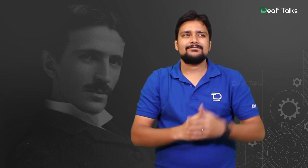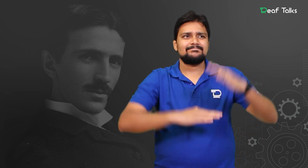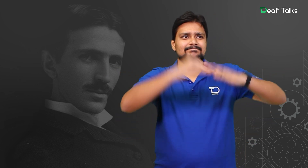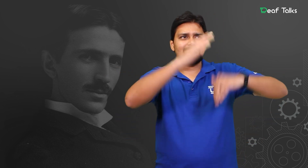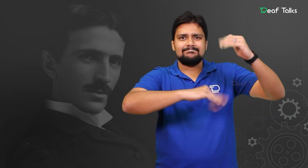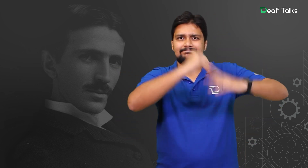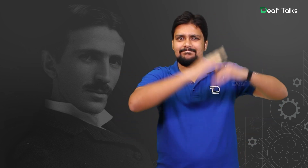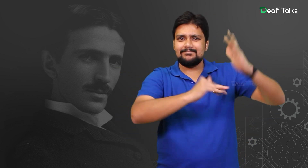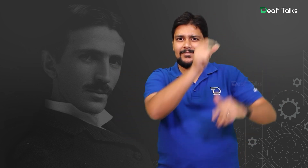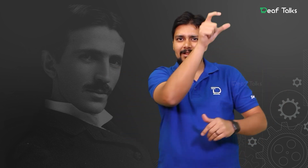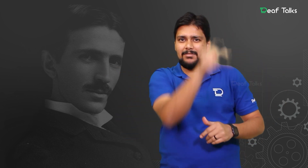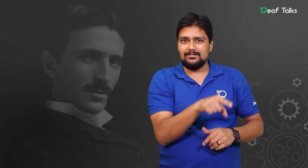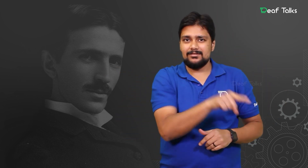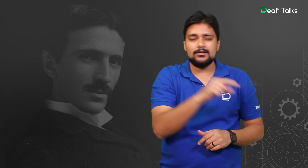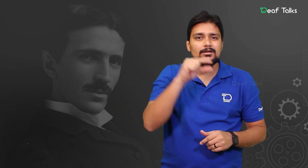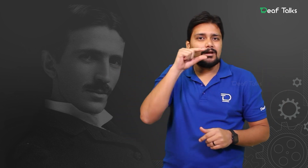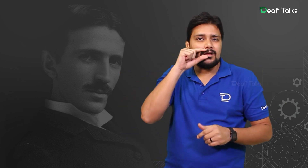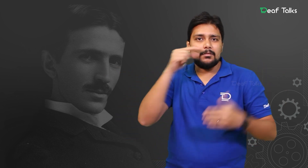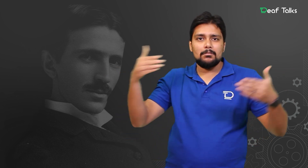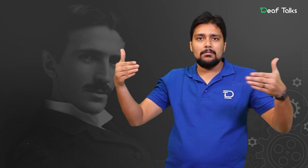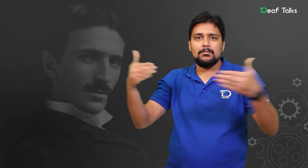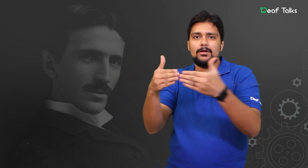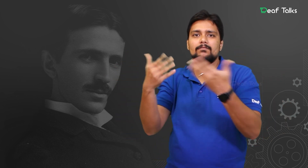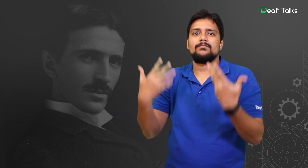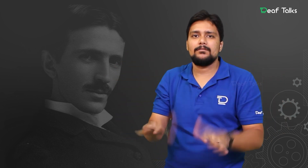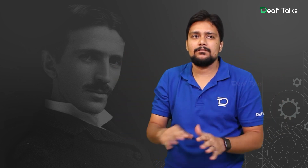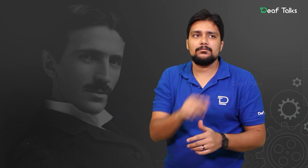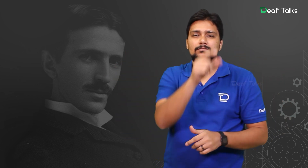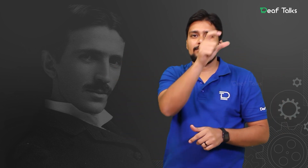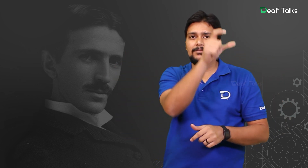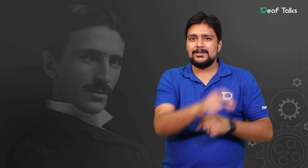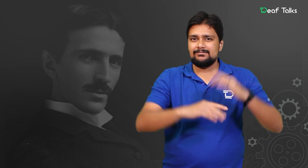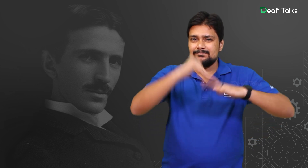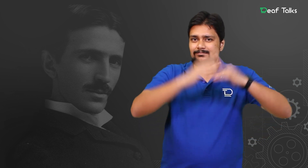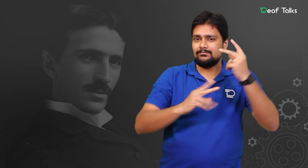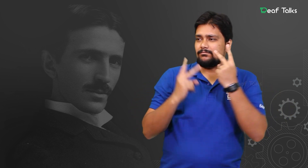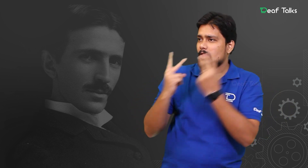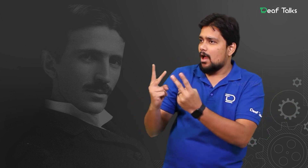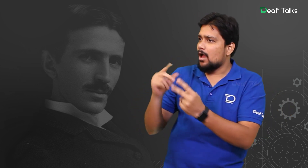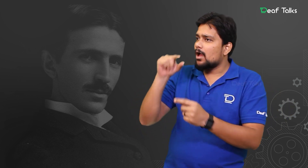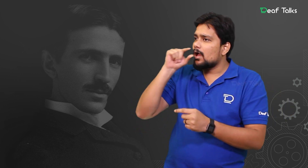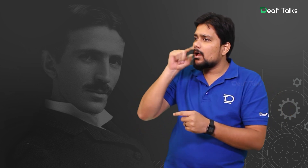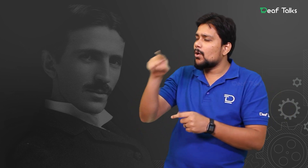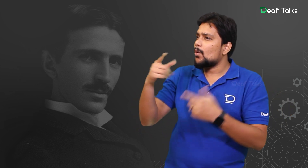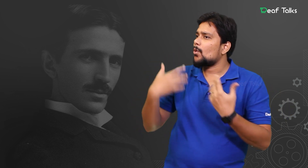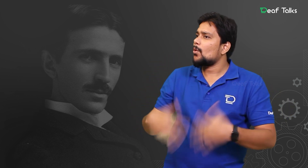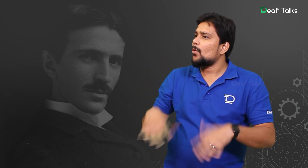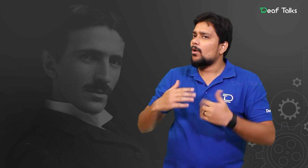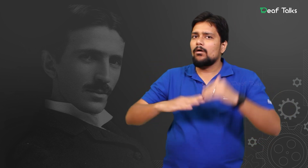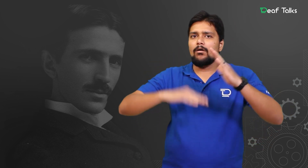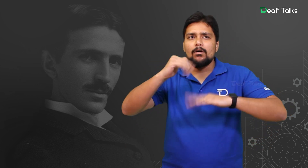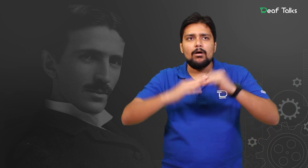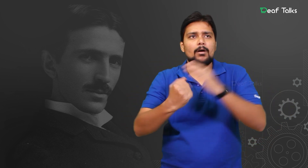The builder of the plant Tesla later became a pioneer in renewable energy.